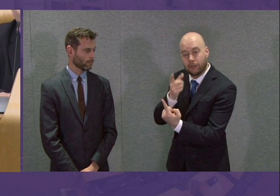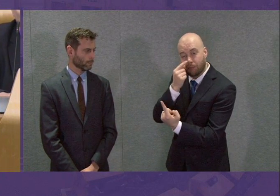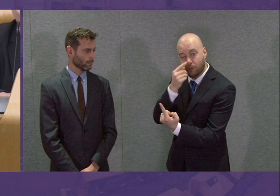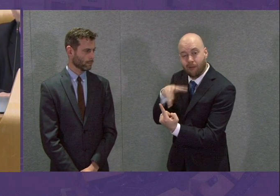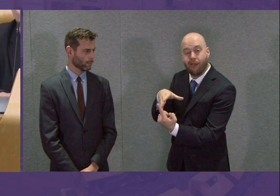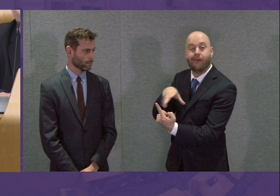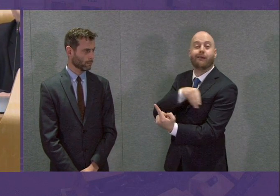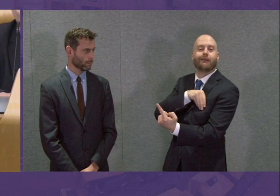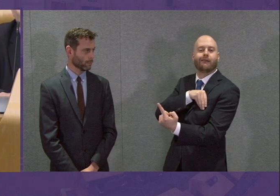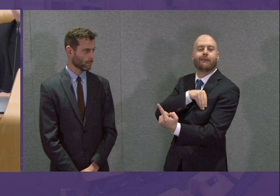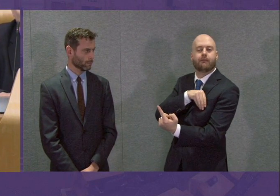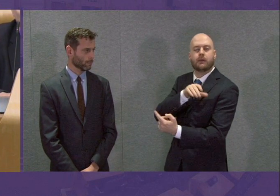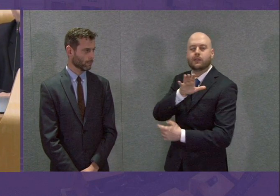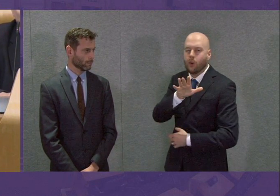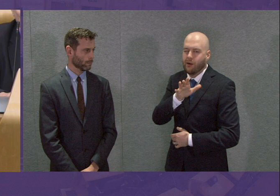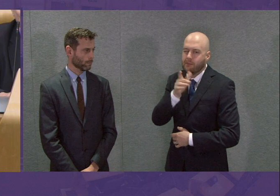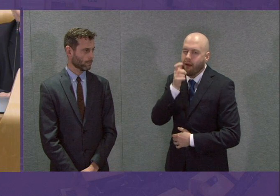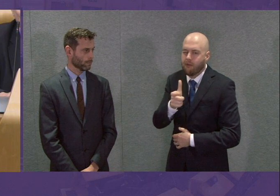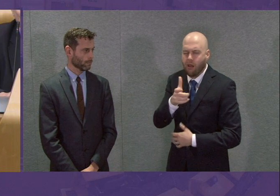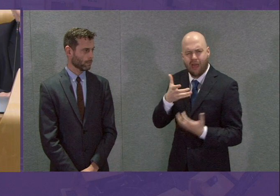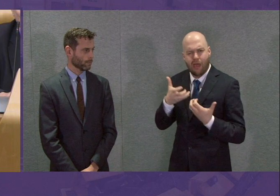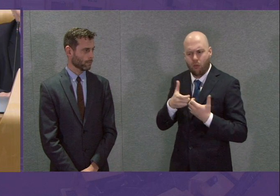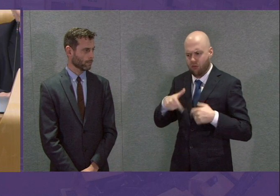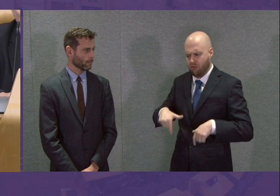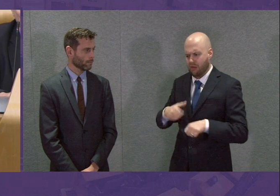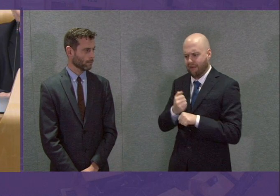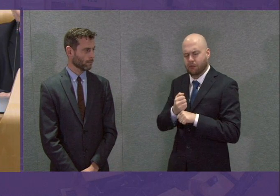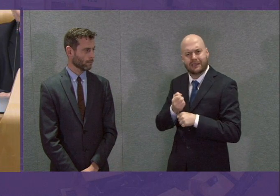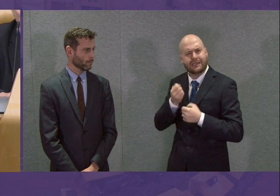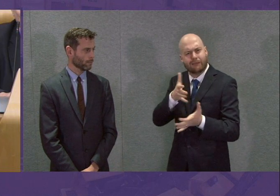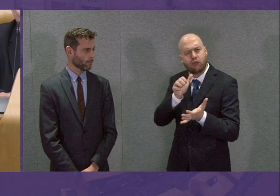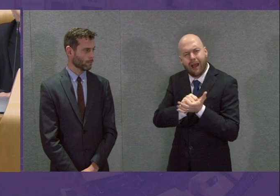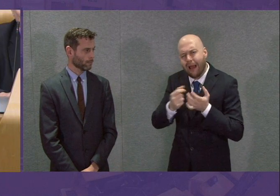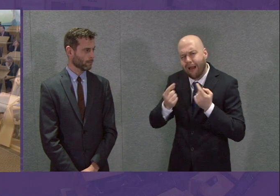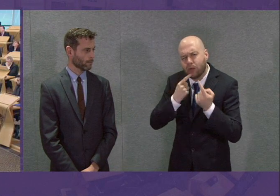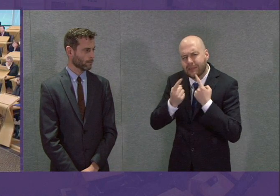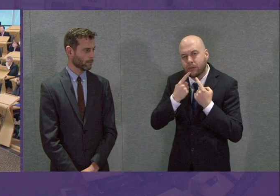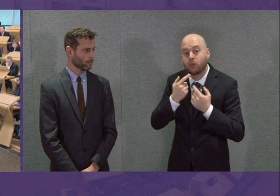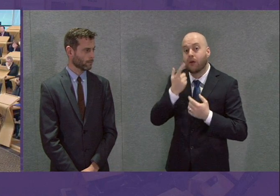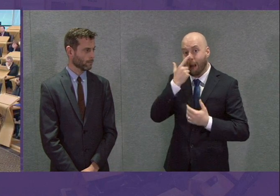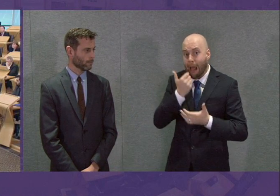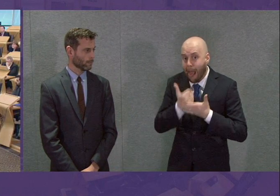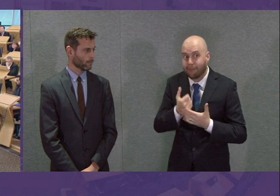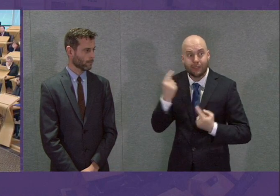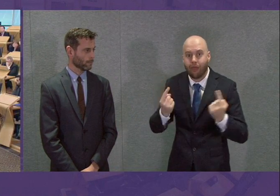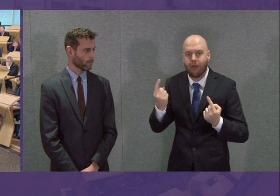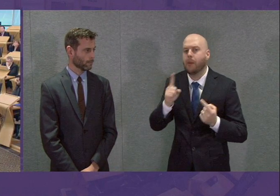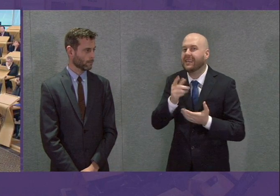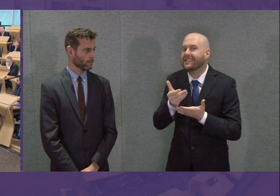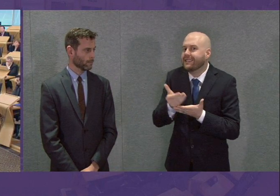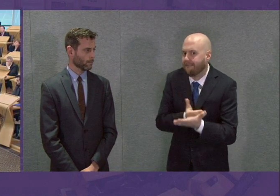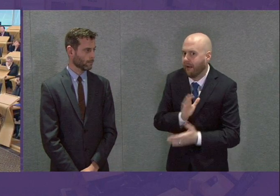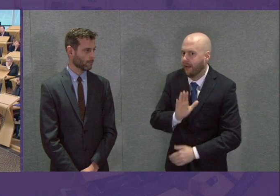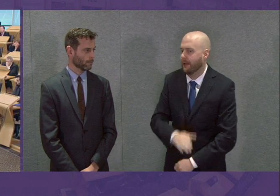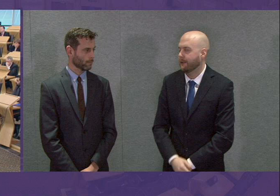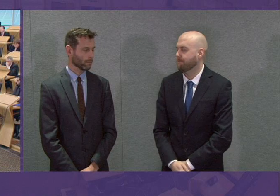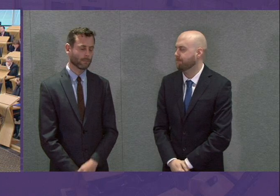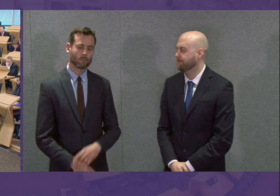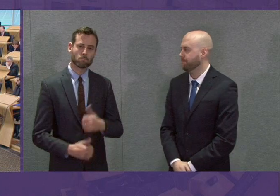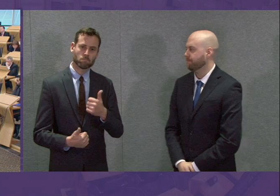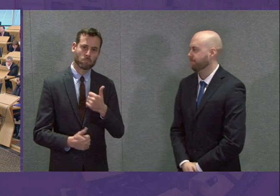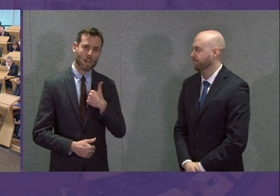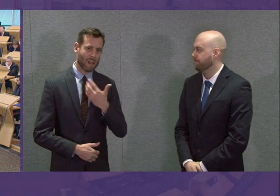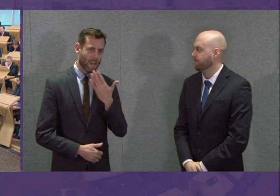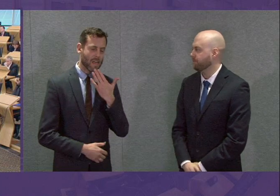how to help one another and to do so safely in the weeks ahead? First Minister. Well, can I thank Patrick Harvey for that question and can I